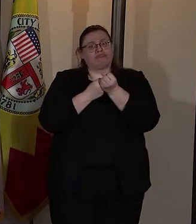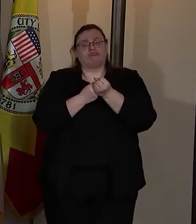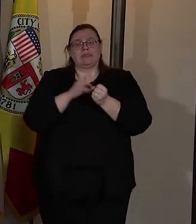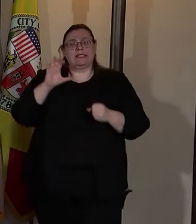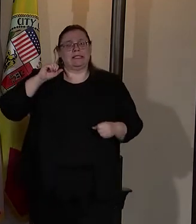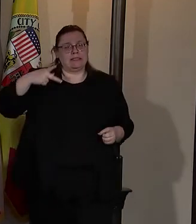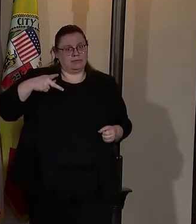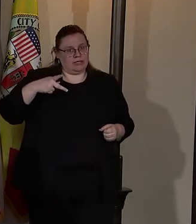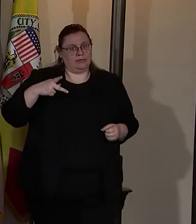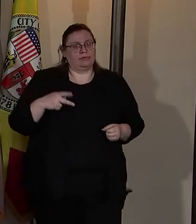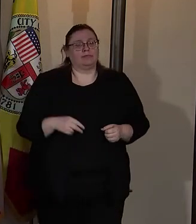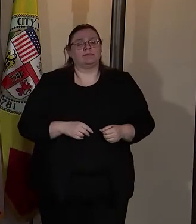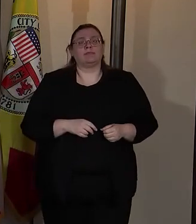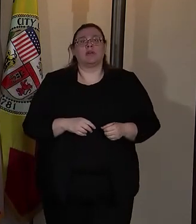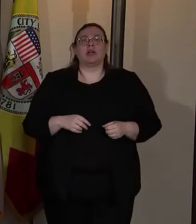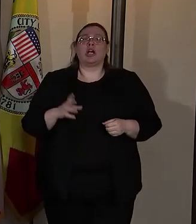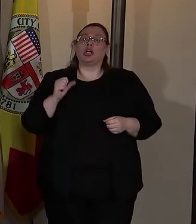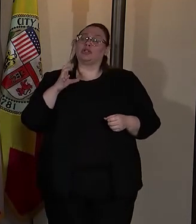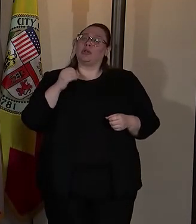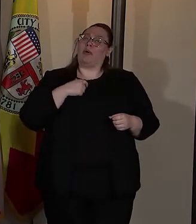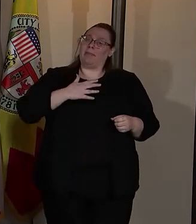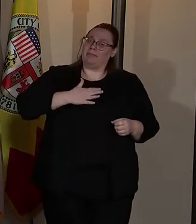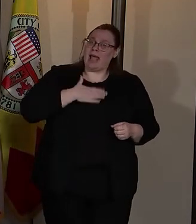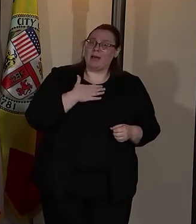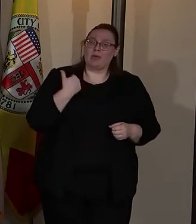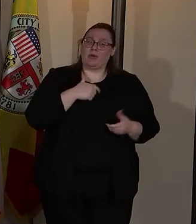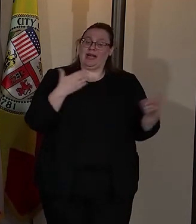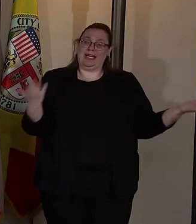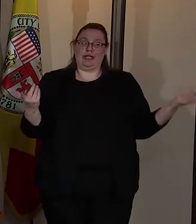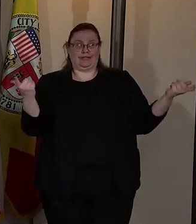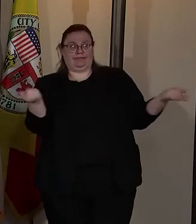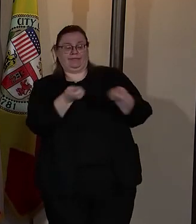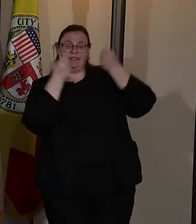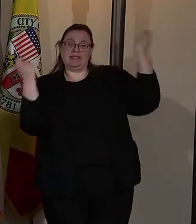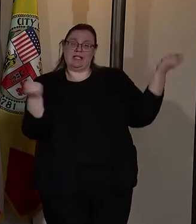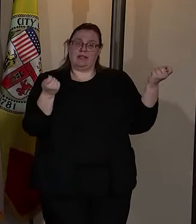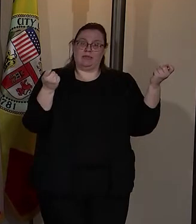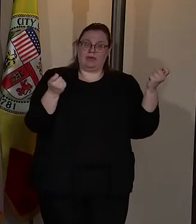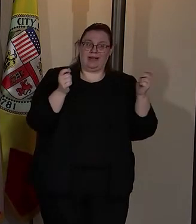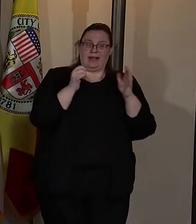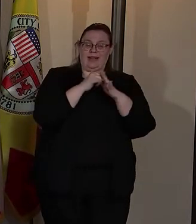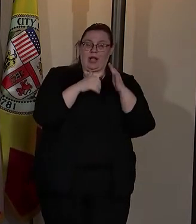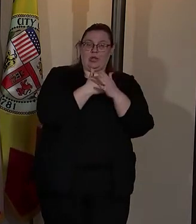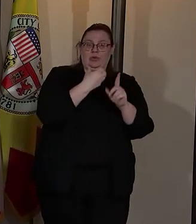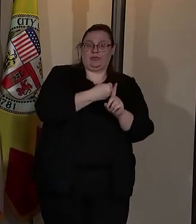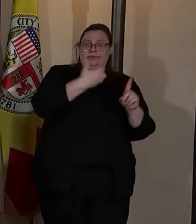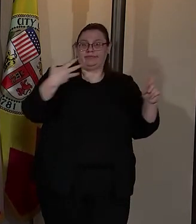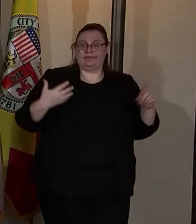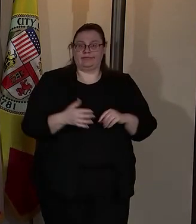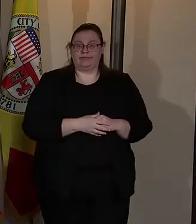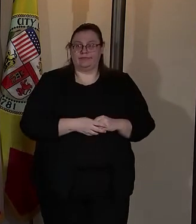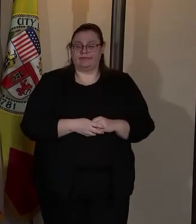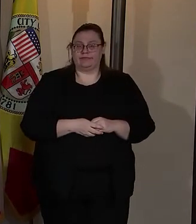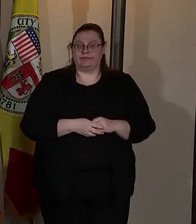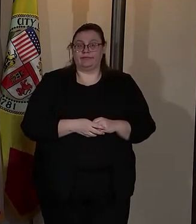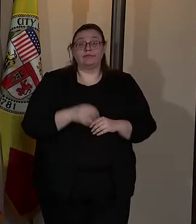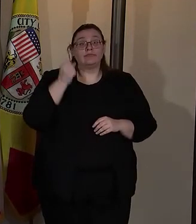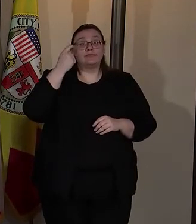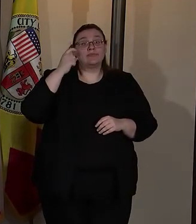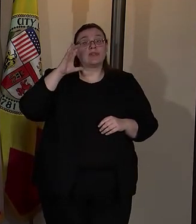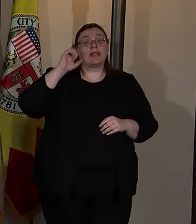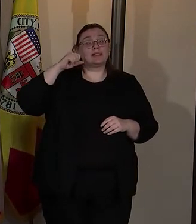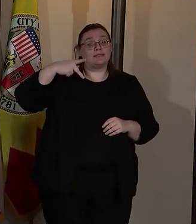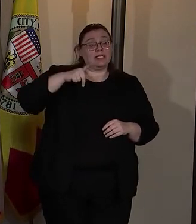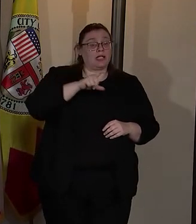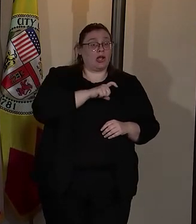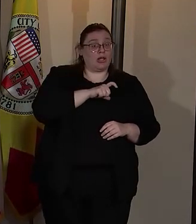partnership, as you've heard. So I'm very happy that we're all here celebrating this the expansion. But CSP cops,